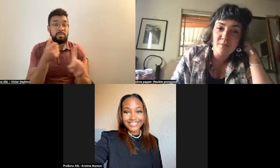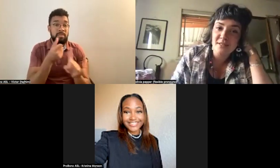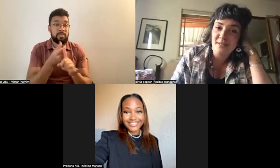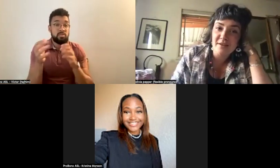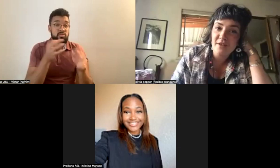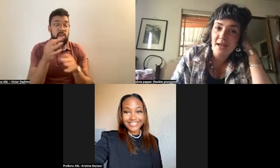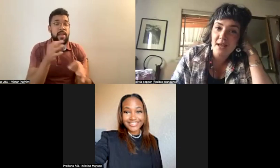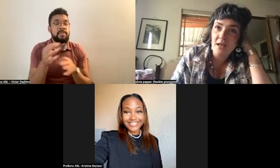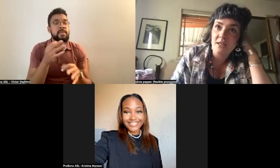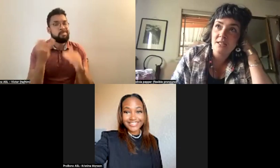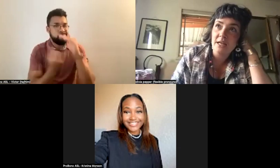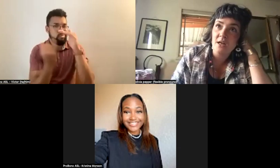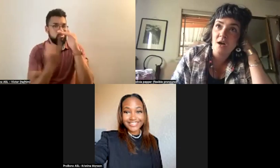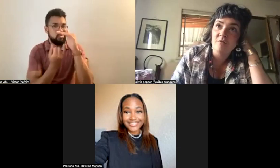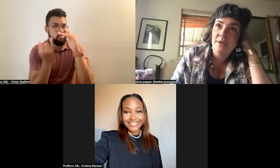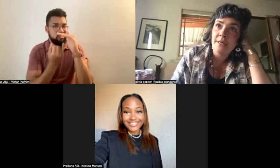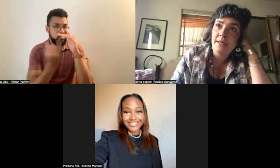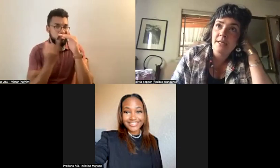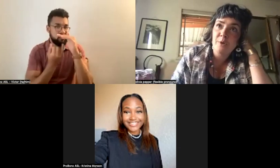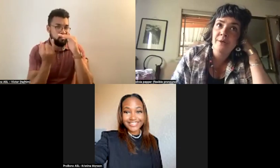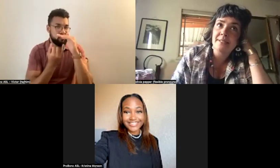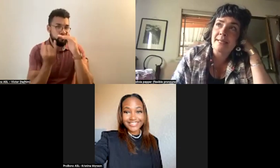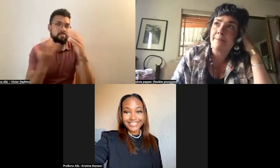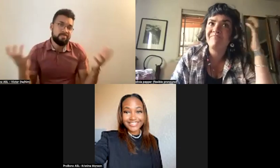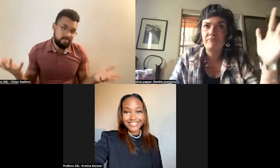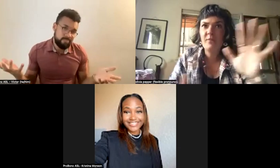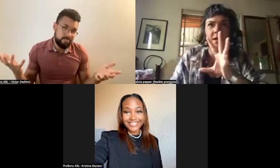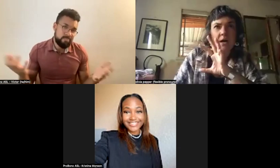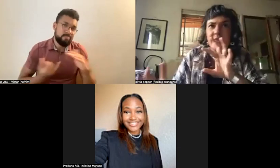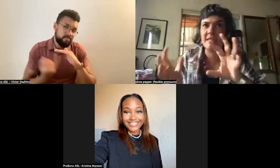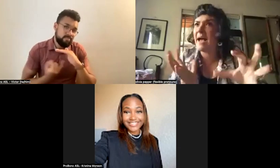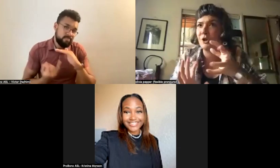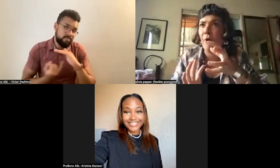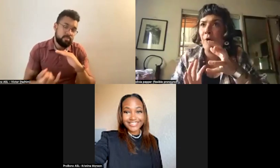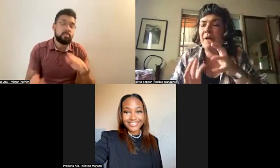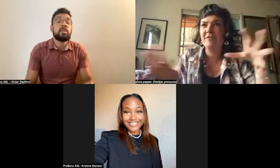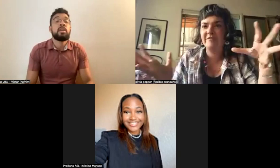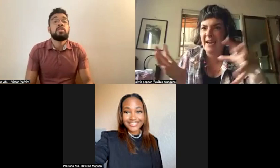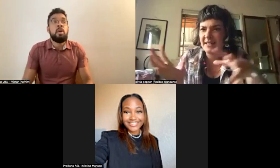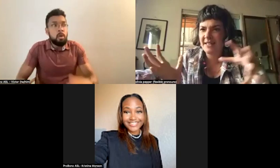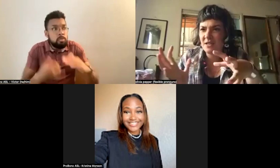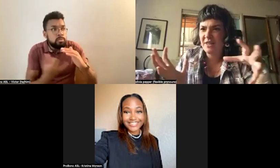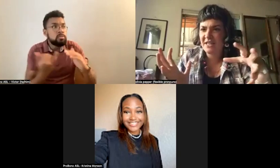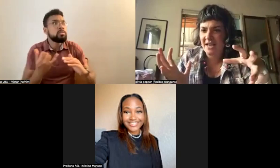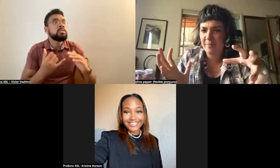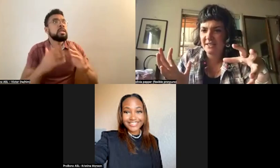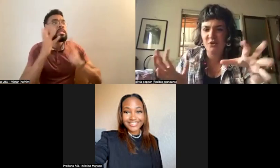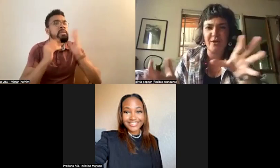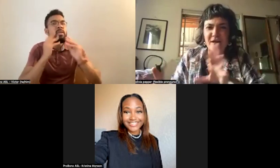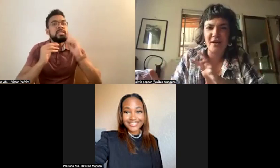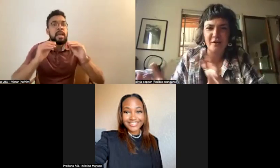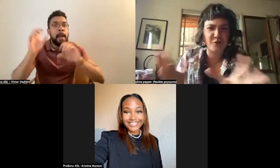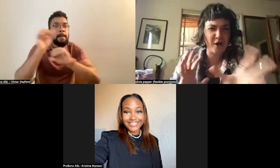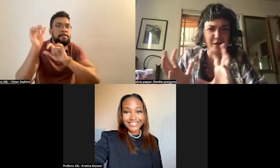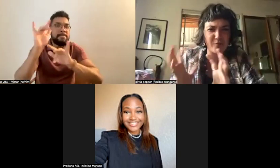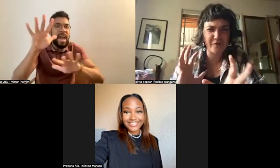And so he was living in a state of experiencing, uh, these magical fights with his enemies. You know, he